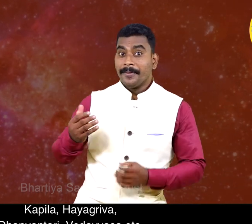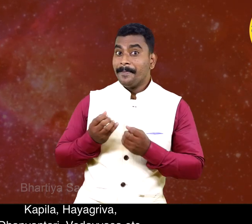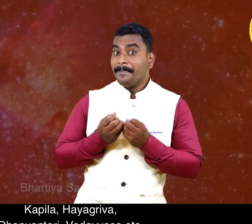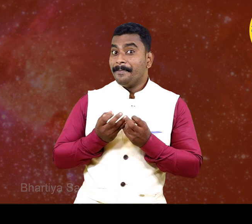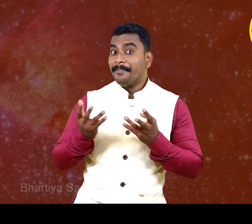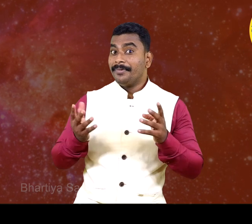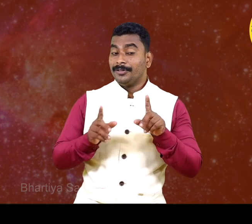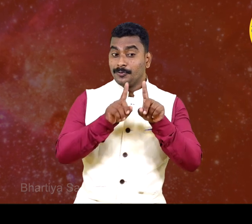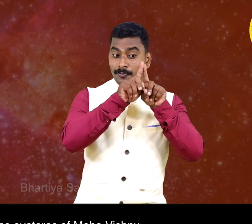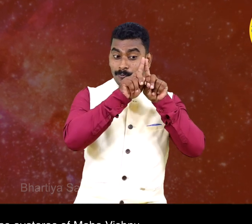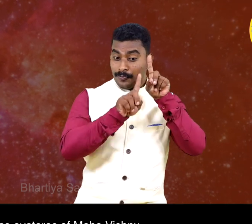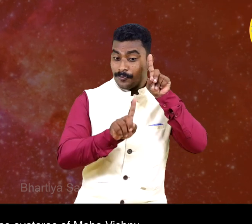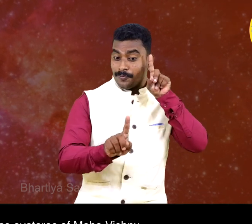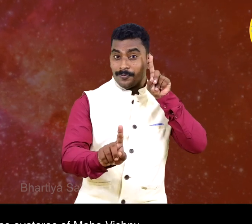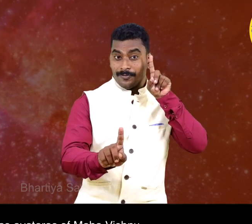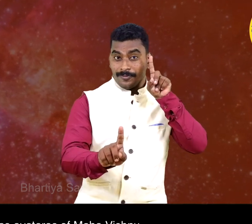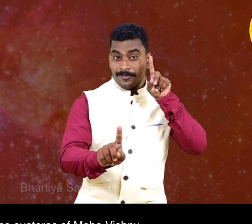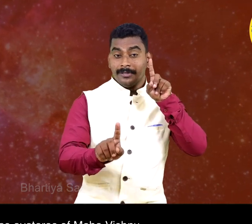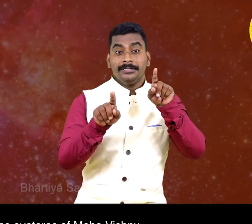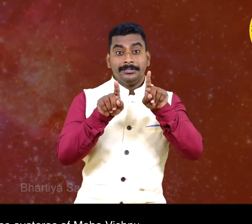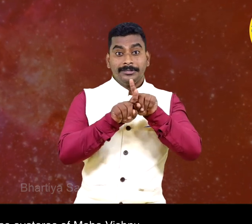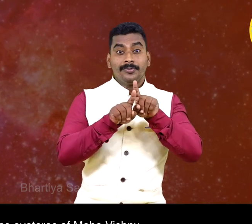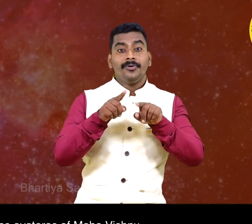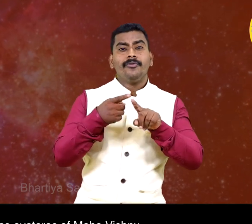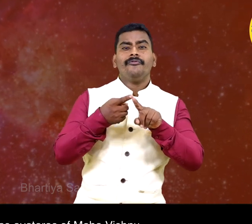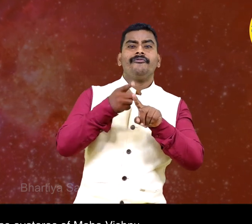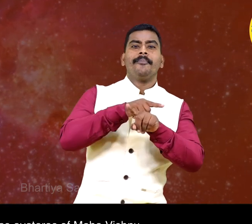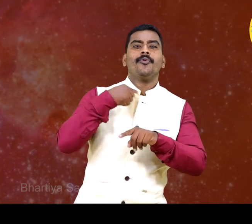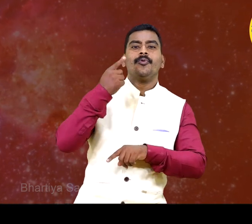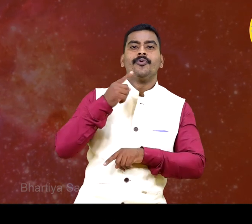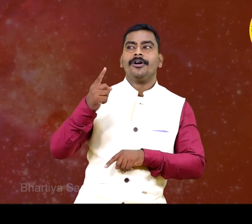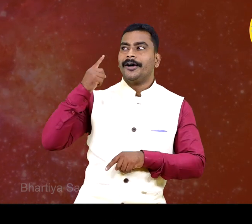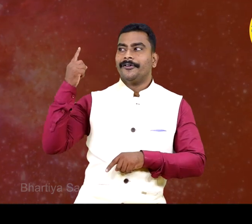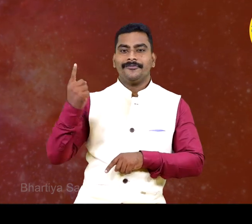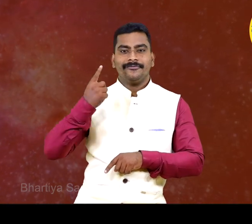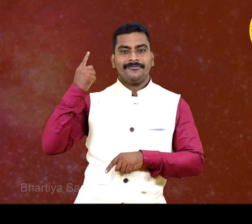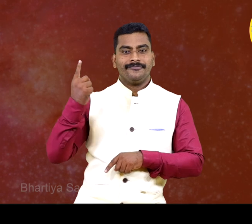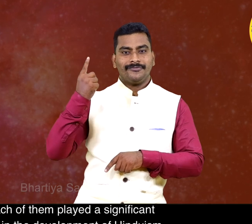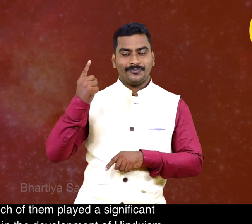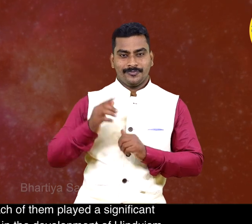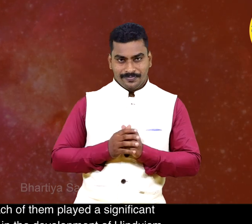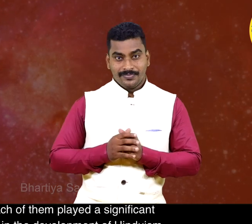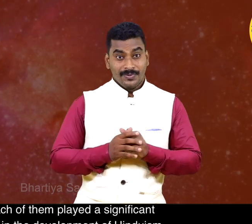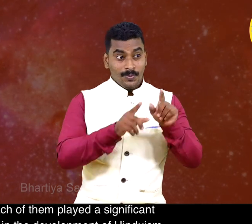As Avataras of Mahavishnu. Each of them